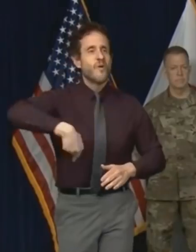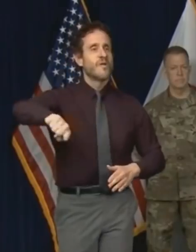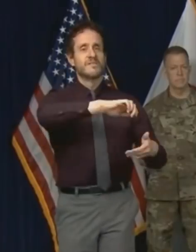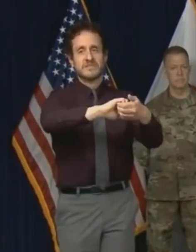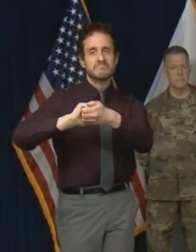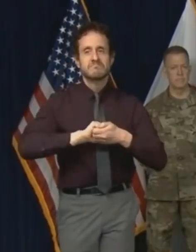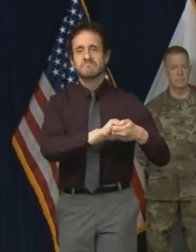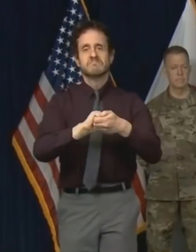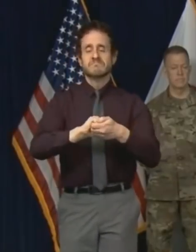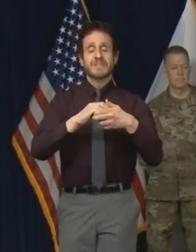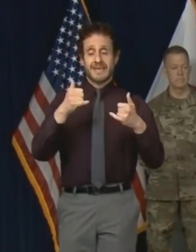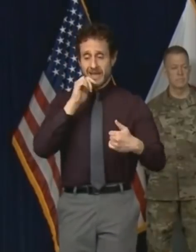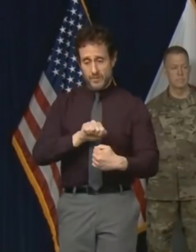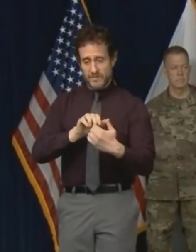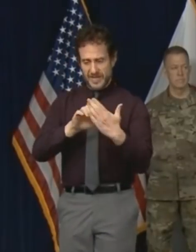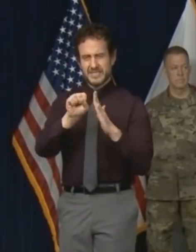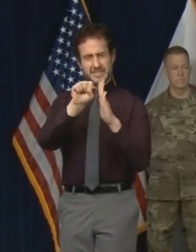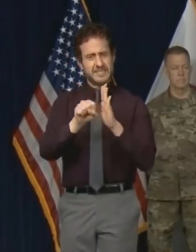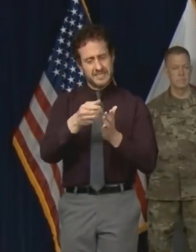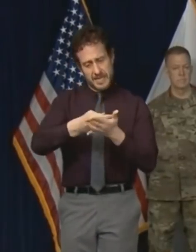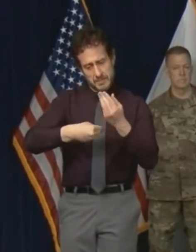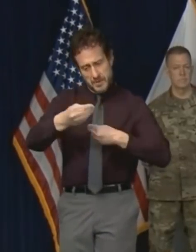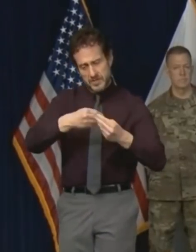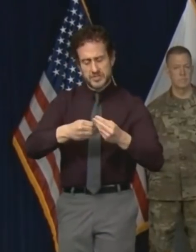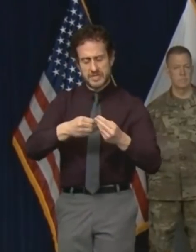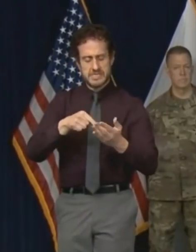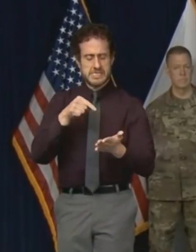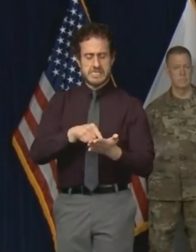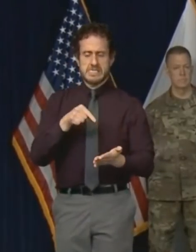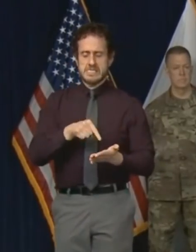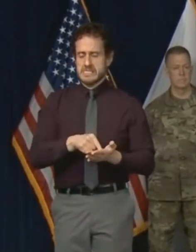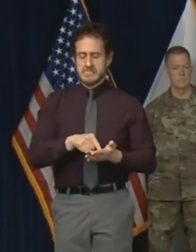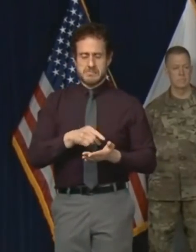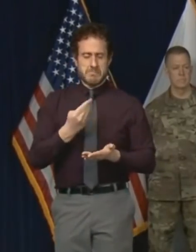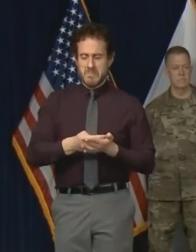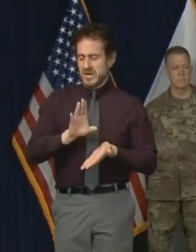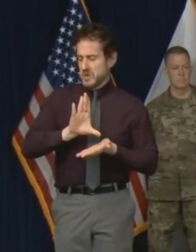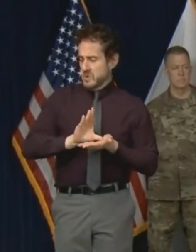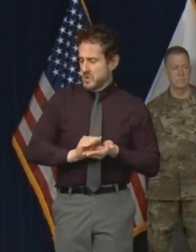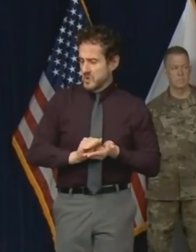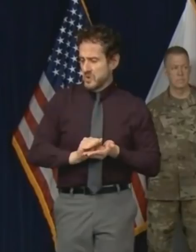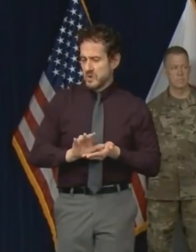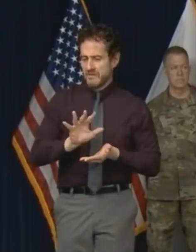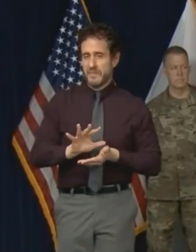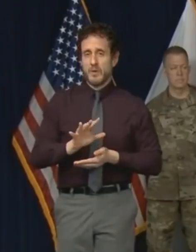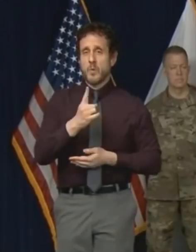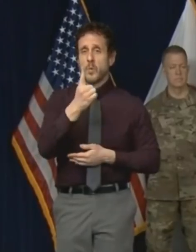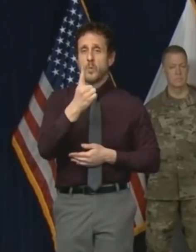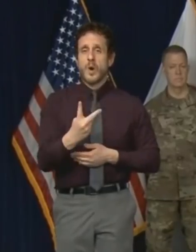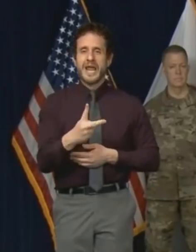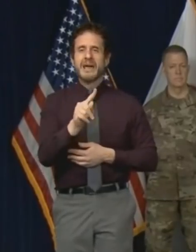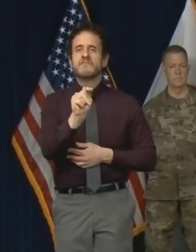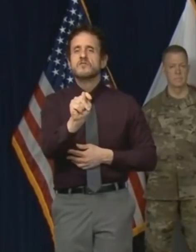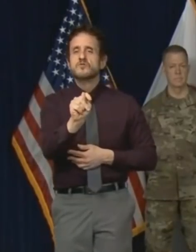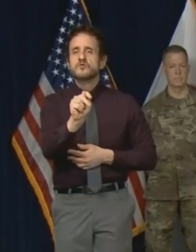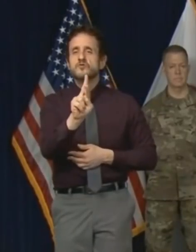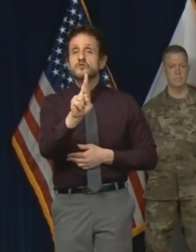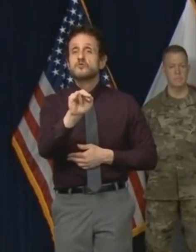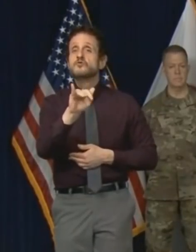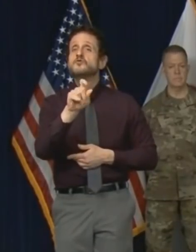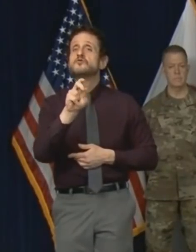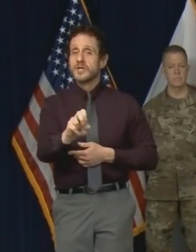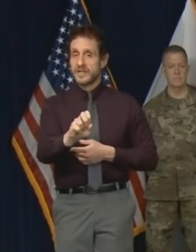by early estimates state budget deficits of at least a half a trillion dollars